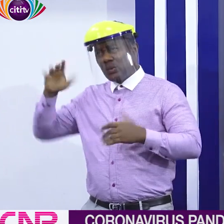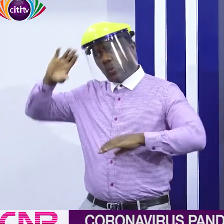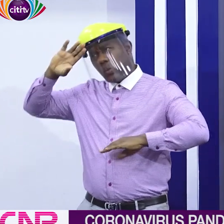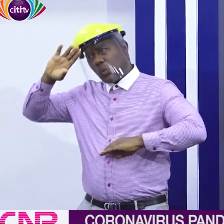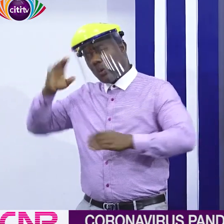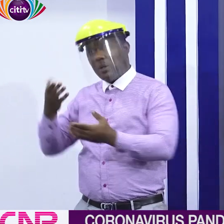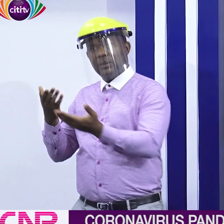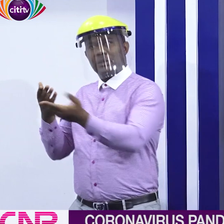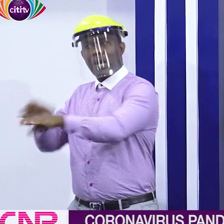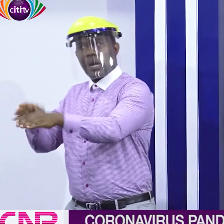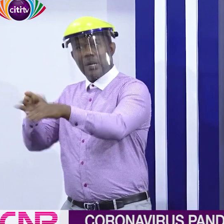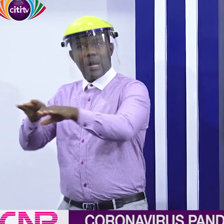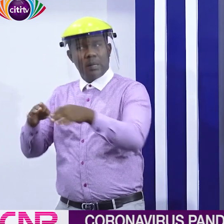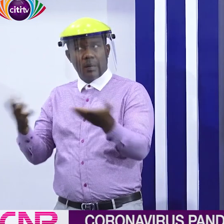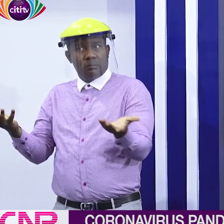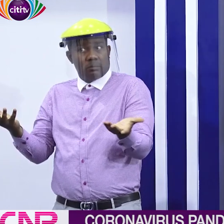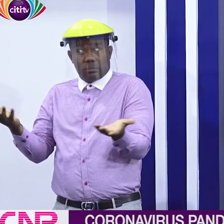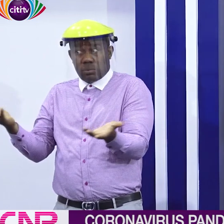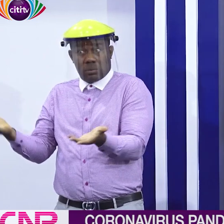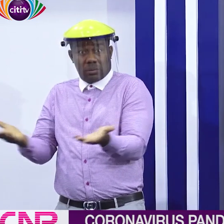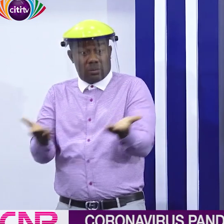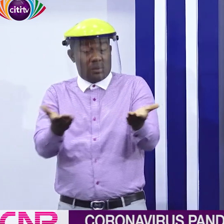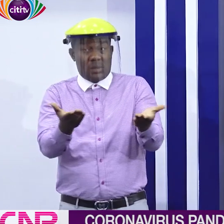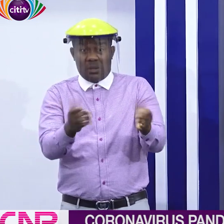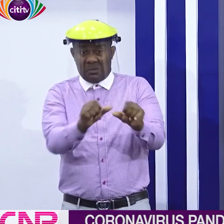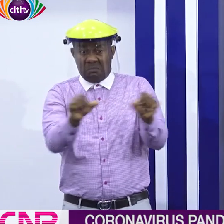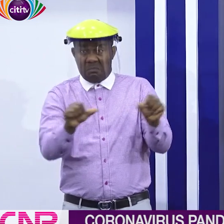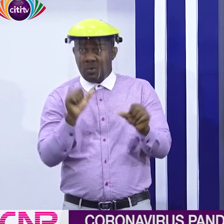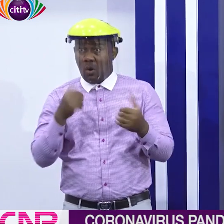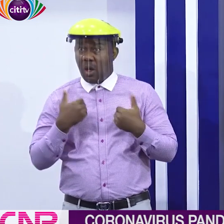we don't have places to take them. And that is not what any of us wants.